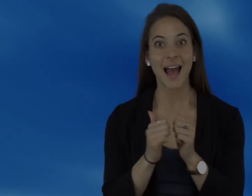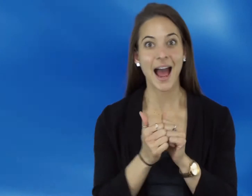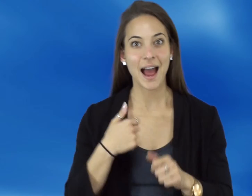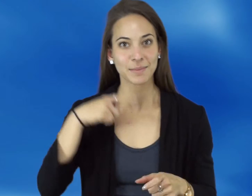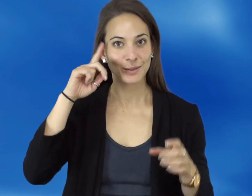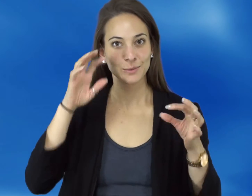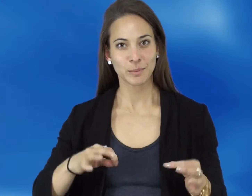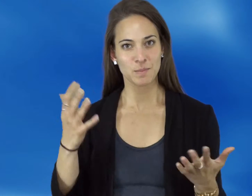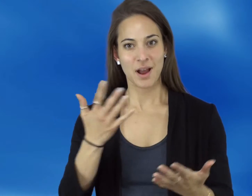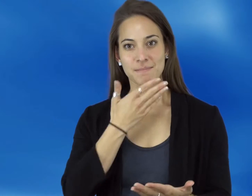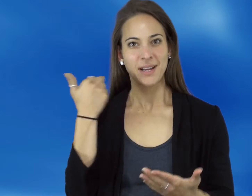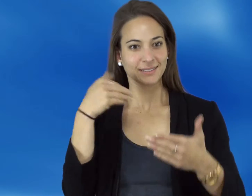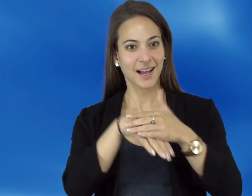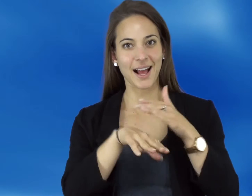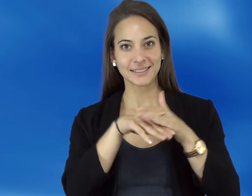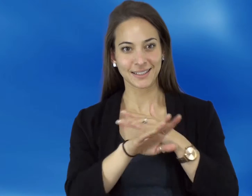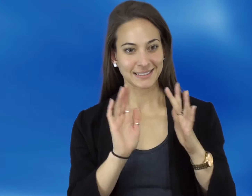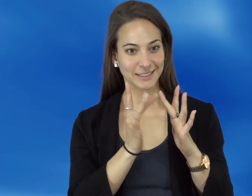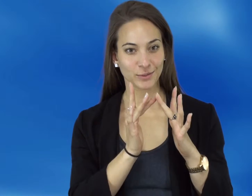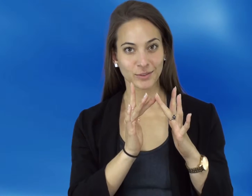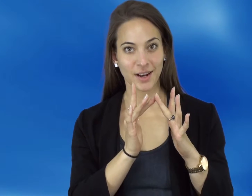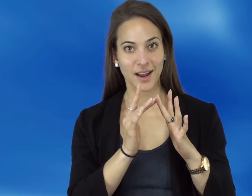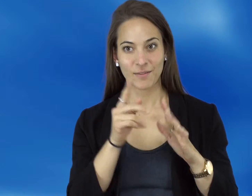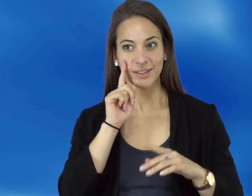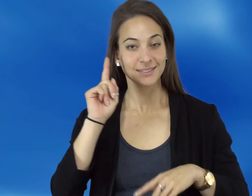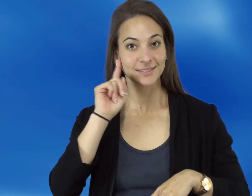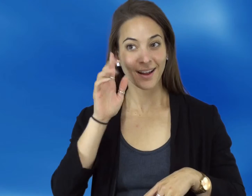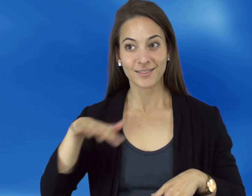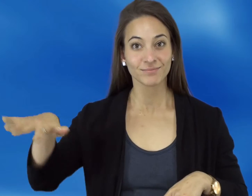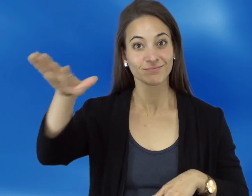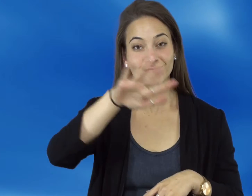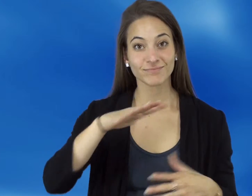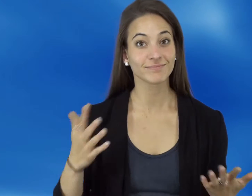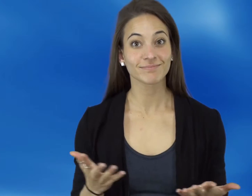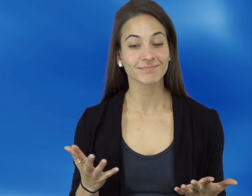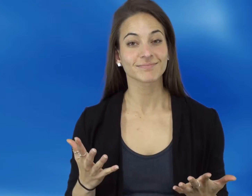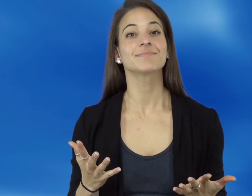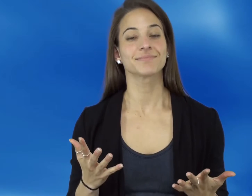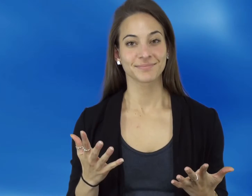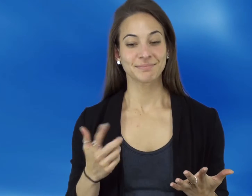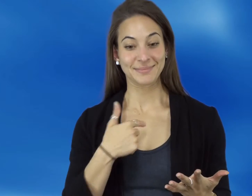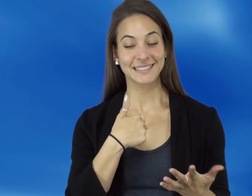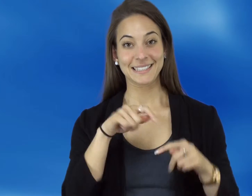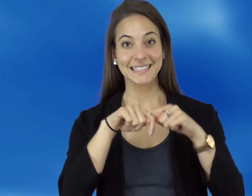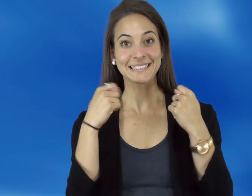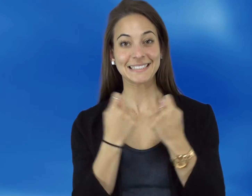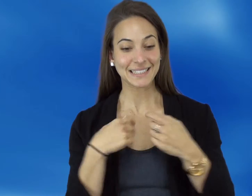So how do we determine what is the best way to provide internet access to the deaf community? Well, we put together a team of us and started